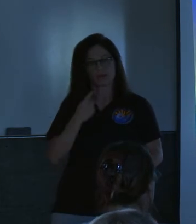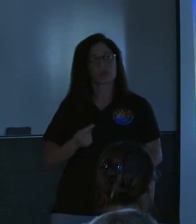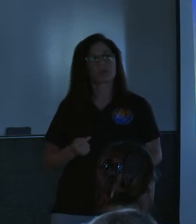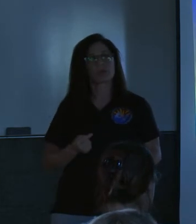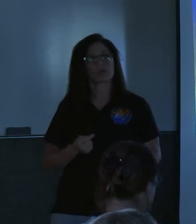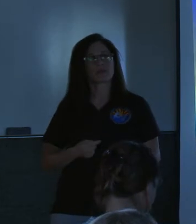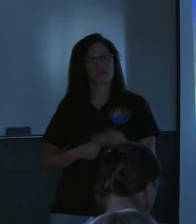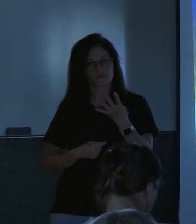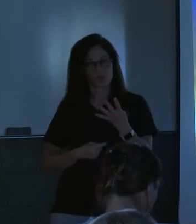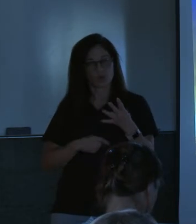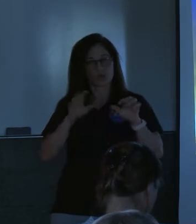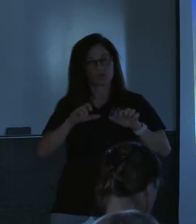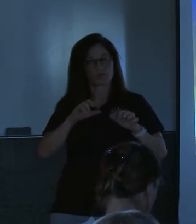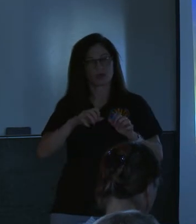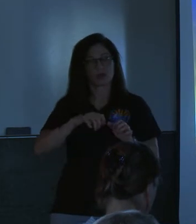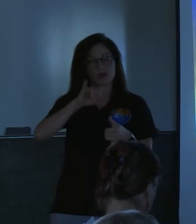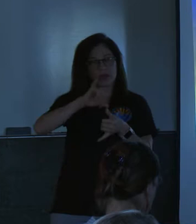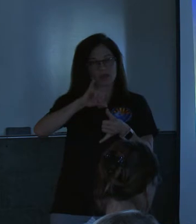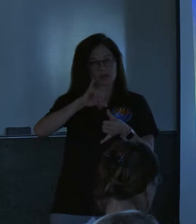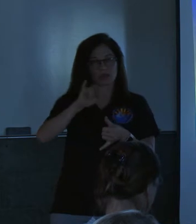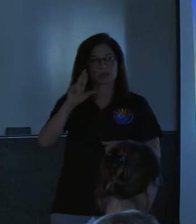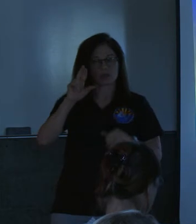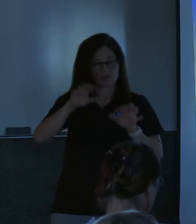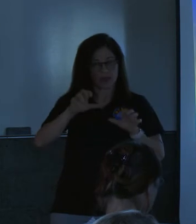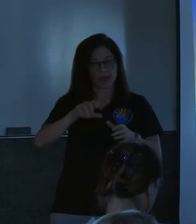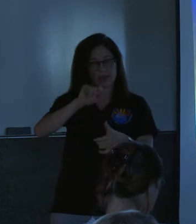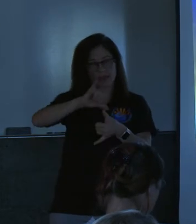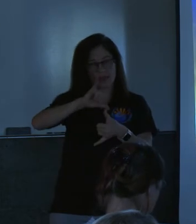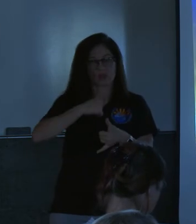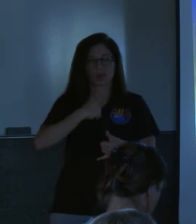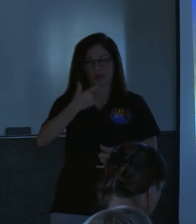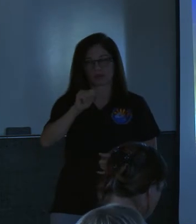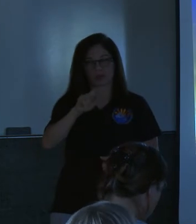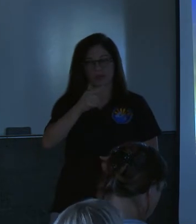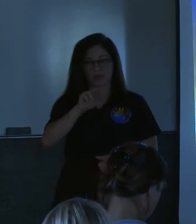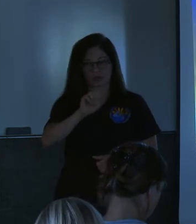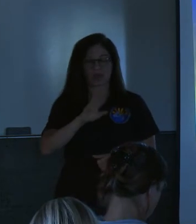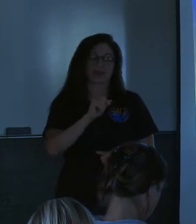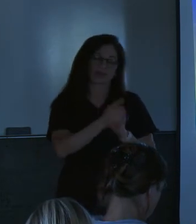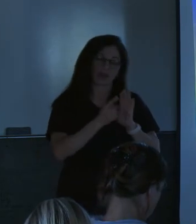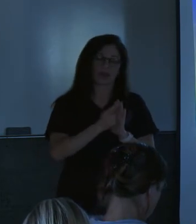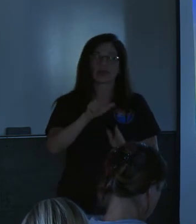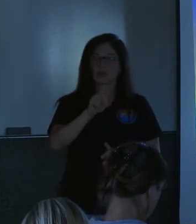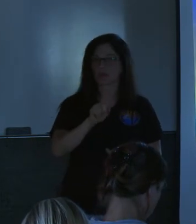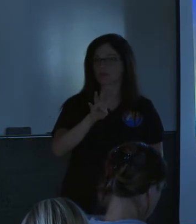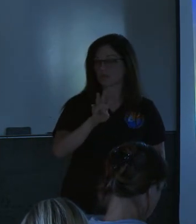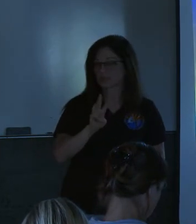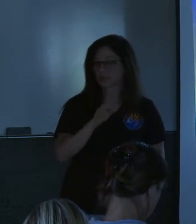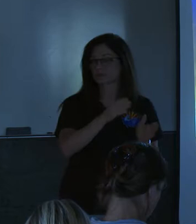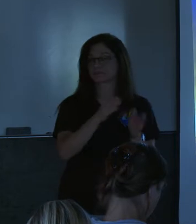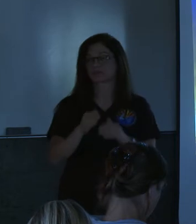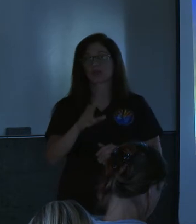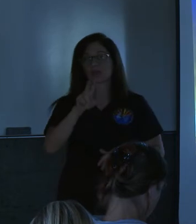gauges that we have the rain gauges these are one hourly rate so this is 3.46 3